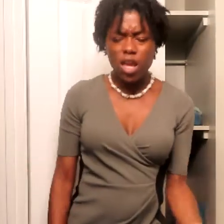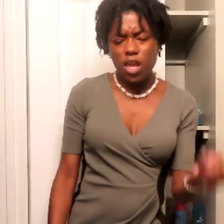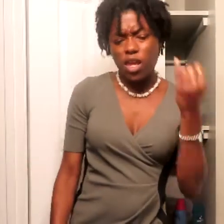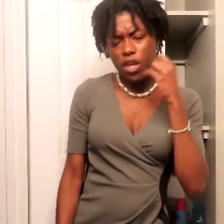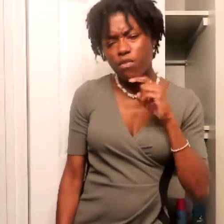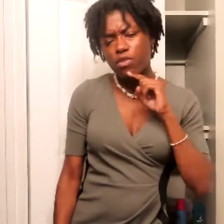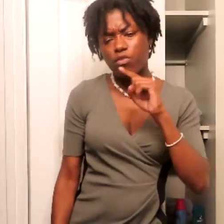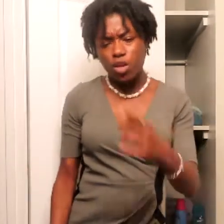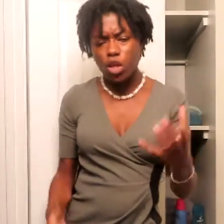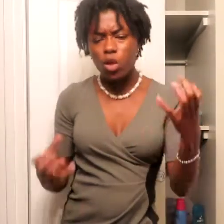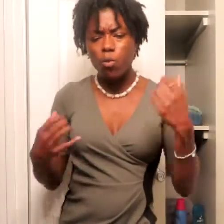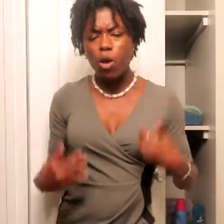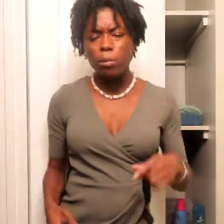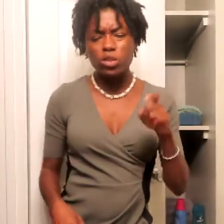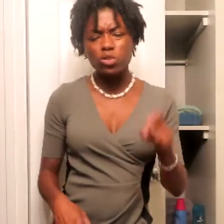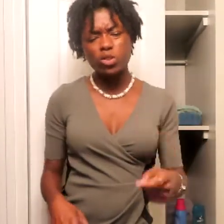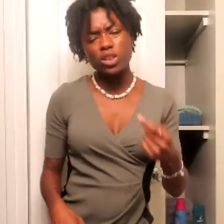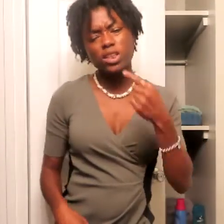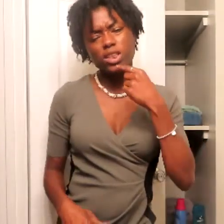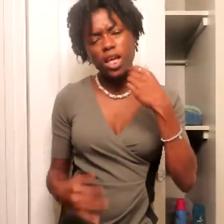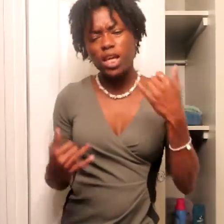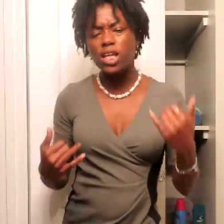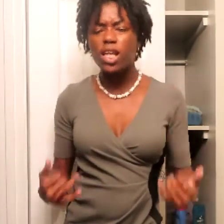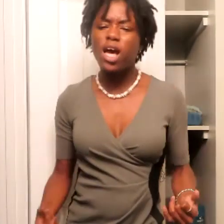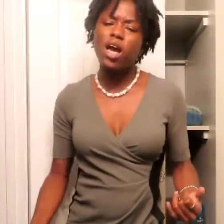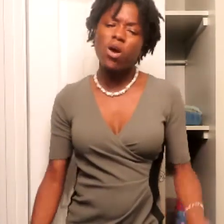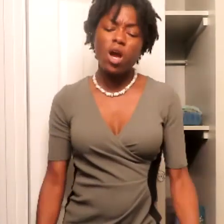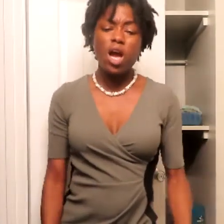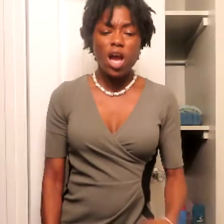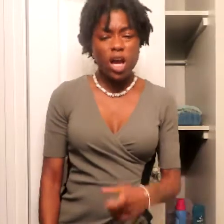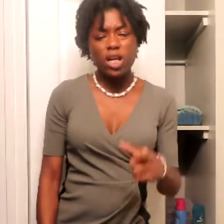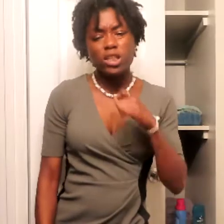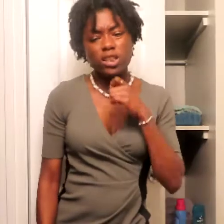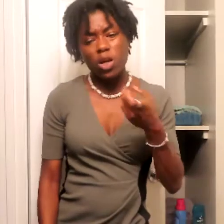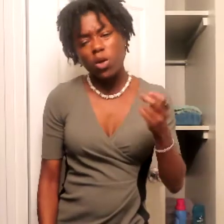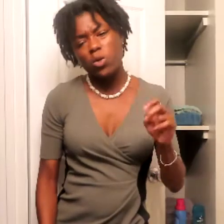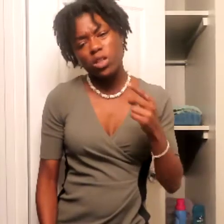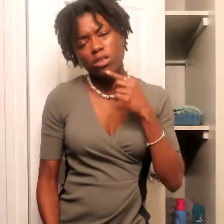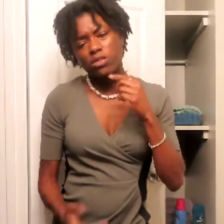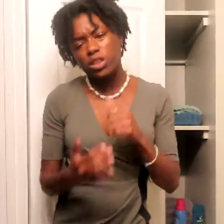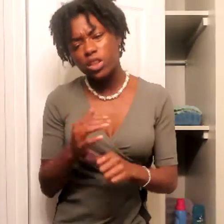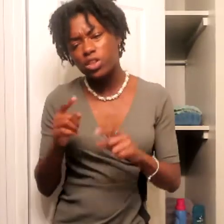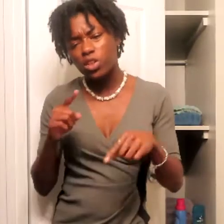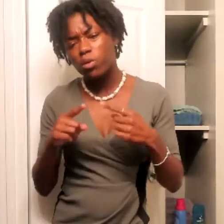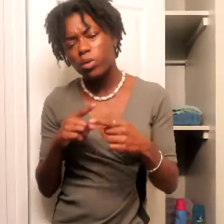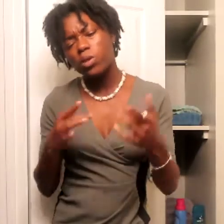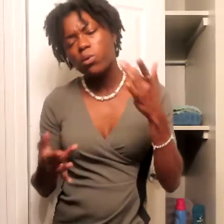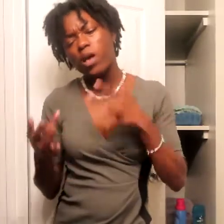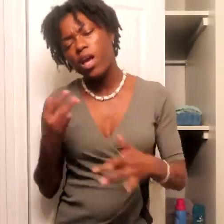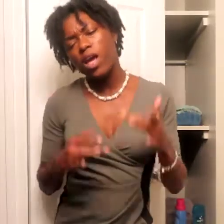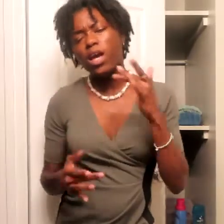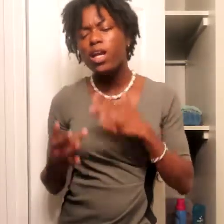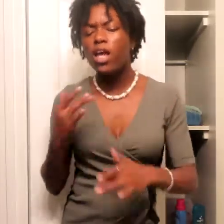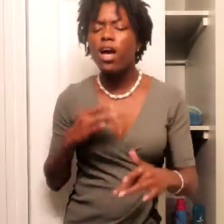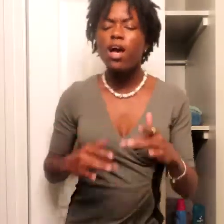If you really want me, you should stay in doubt Cause I don't even see where you hanging out